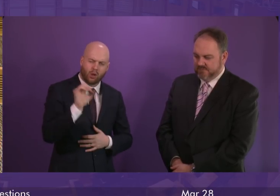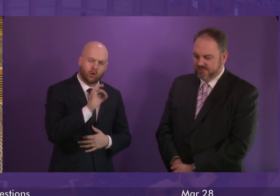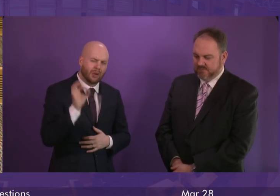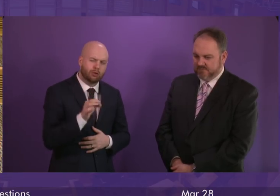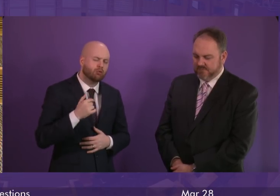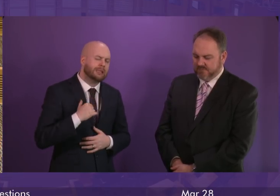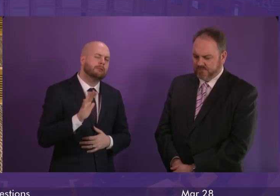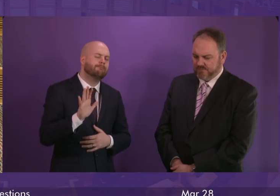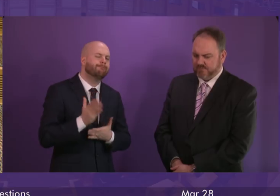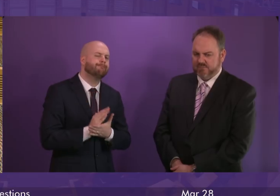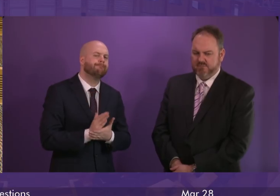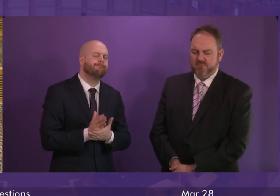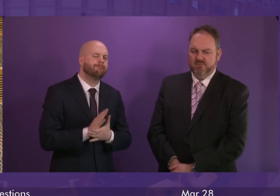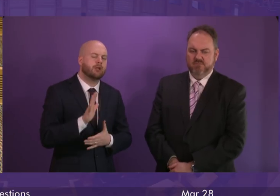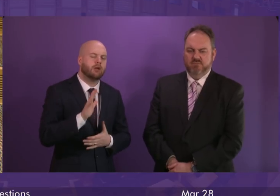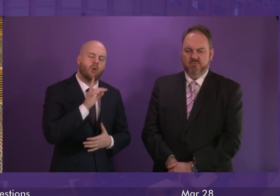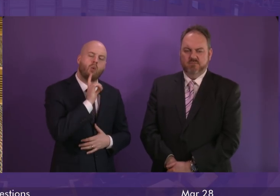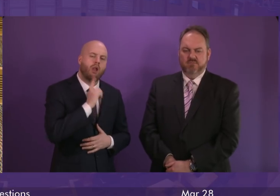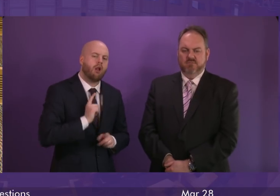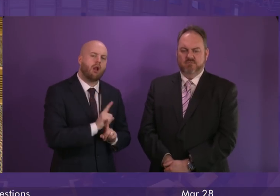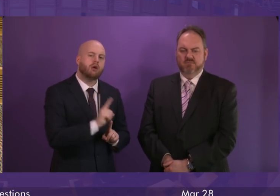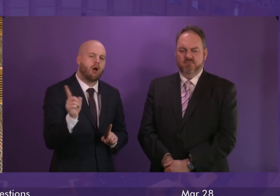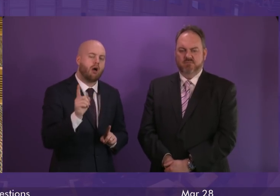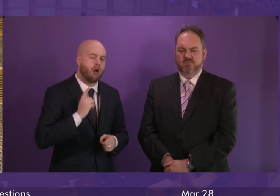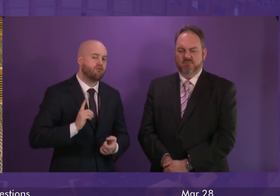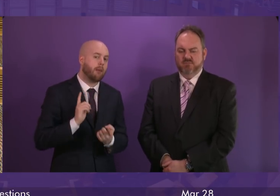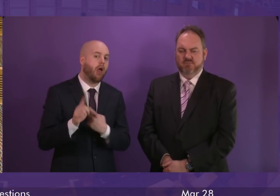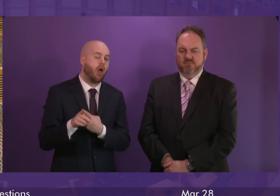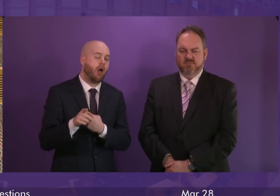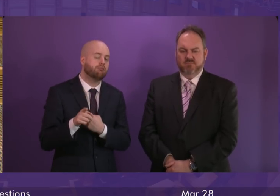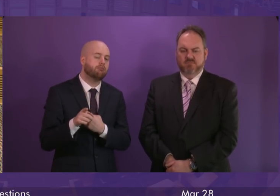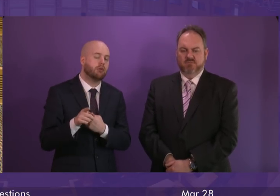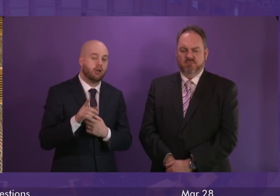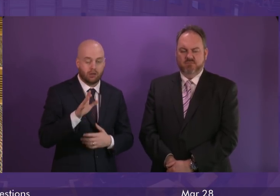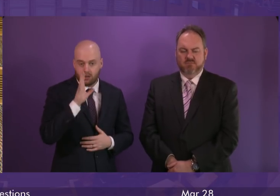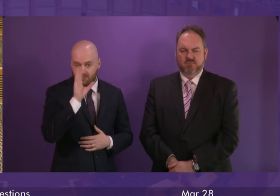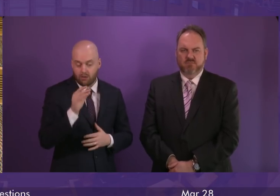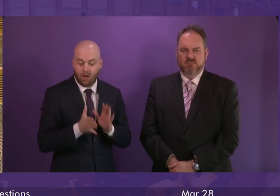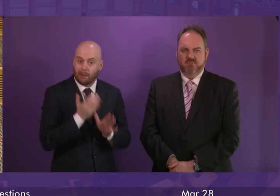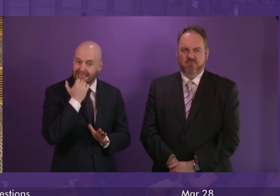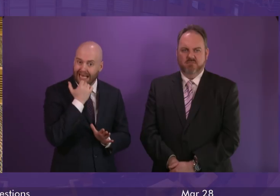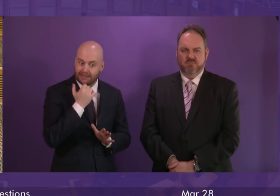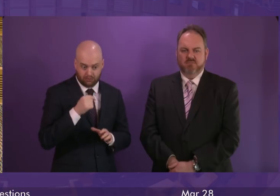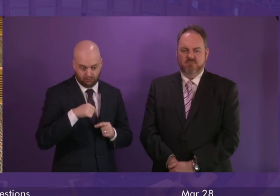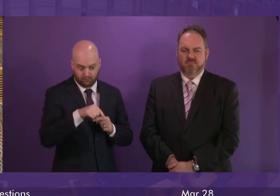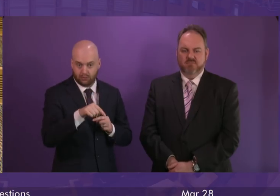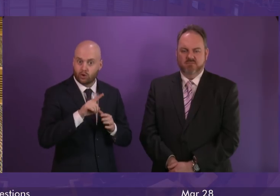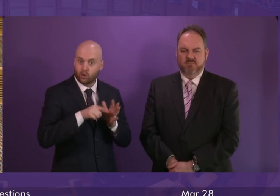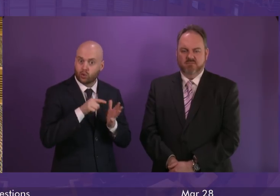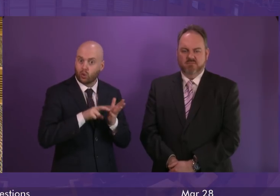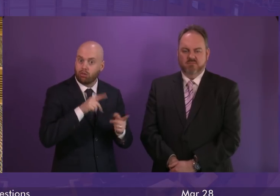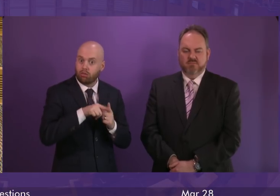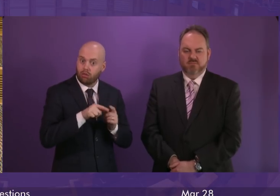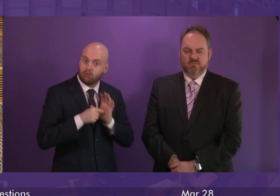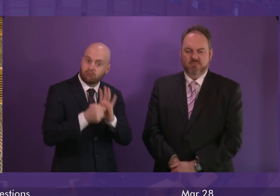on it and reply later on. Of course, when we bring forward the update with suggested waste forward in June, all of these